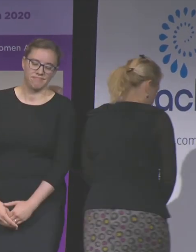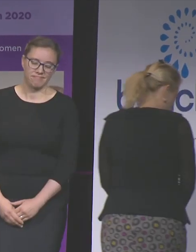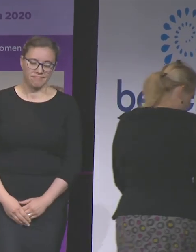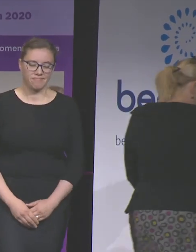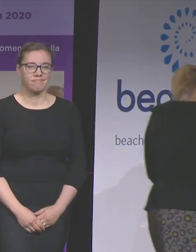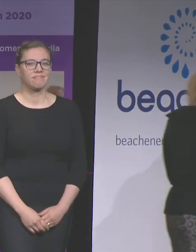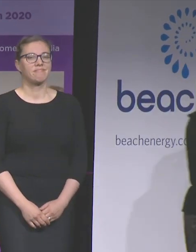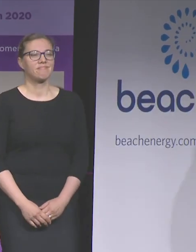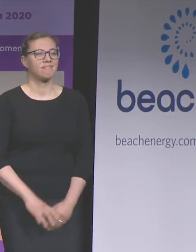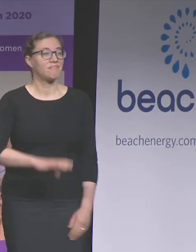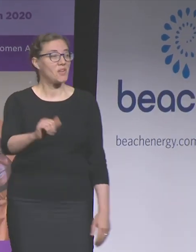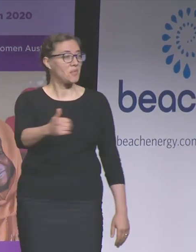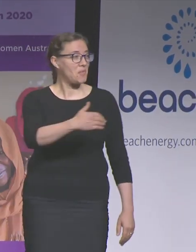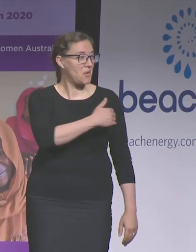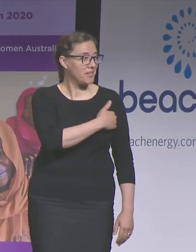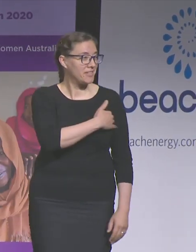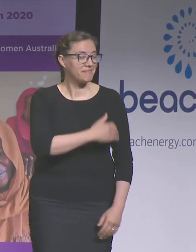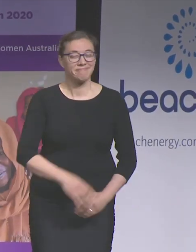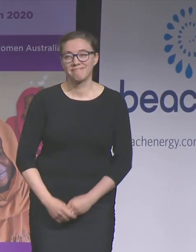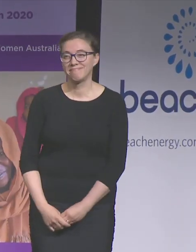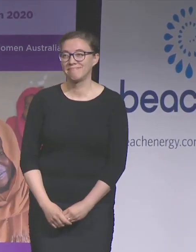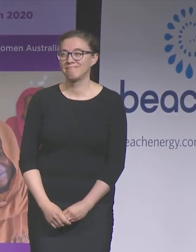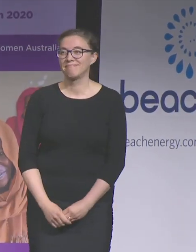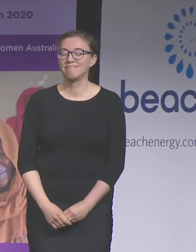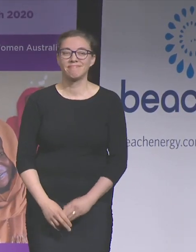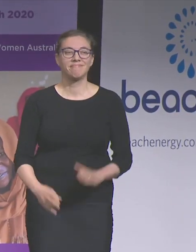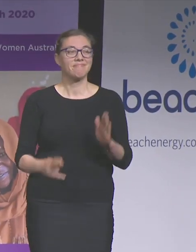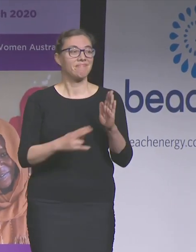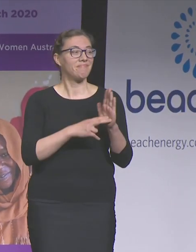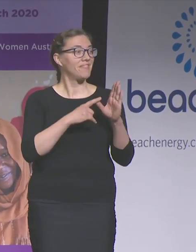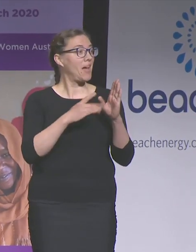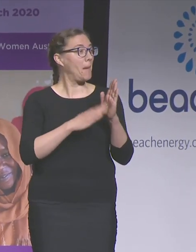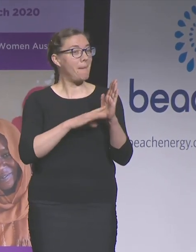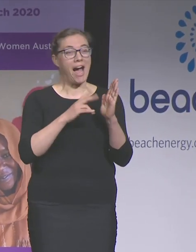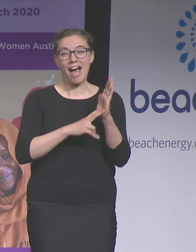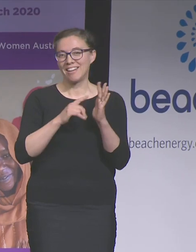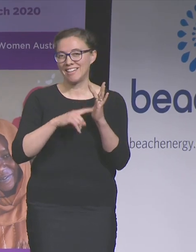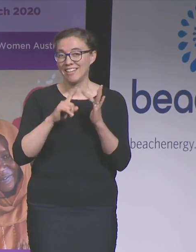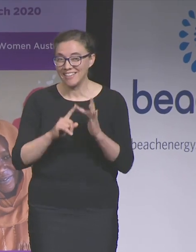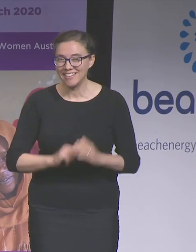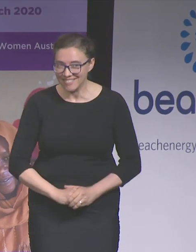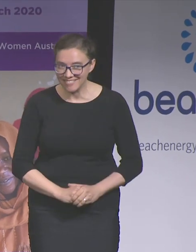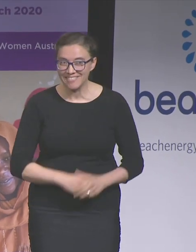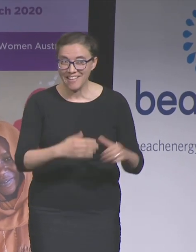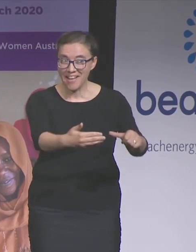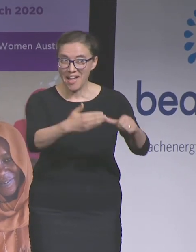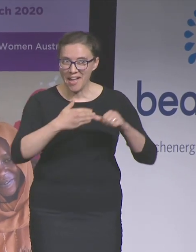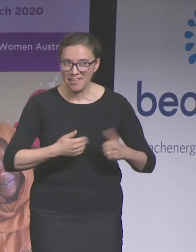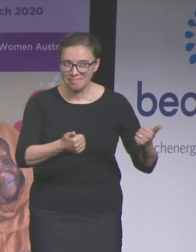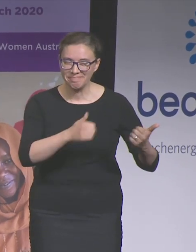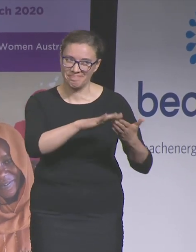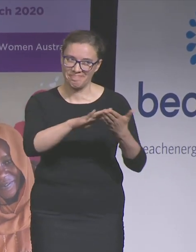Good morning, everyone. Namarni. Namarni Adlu, well done.